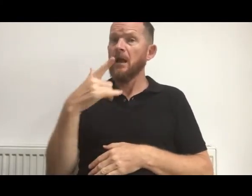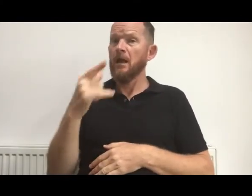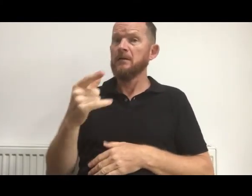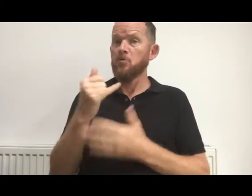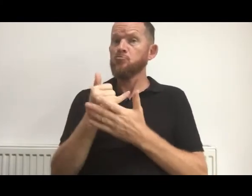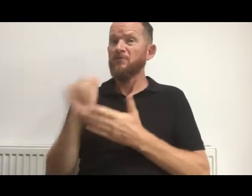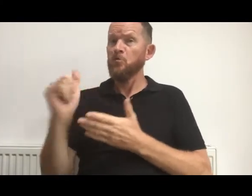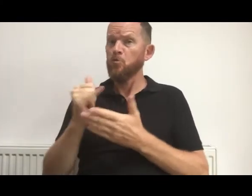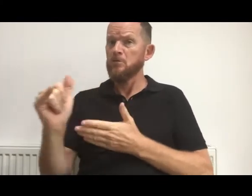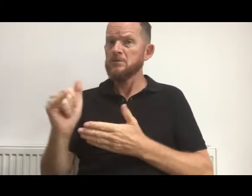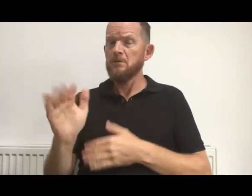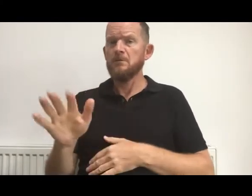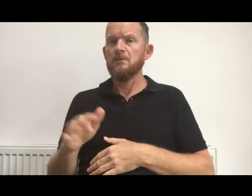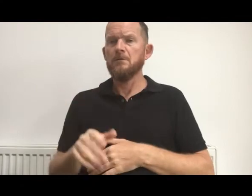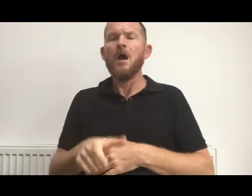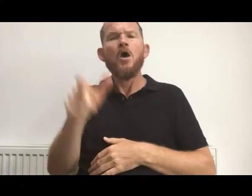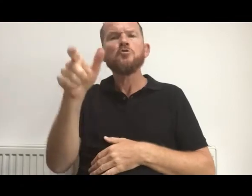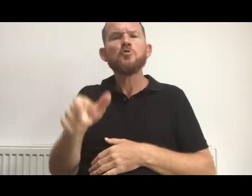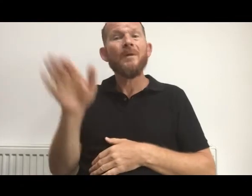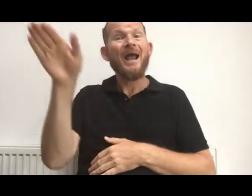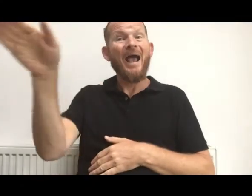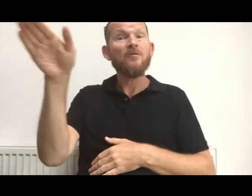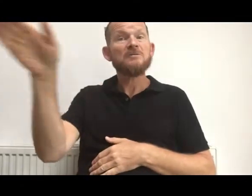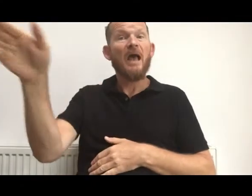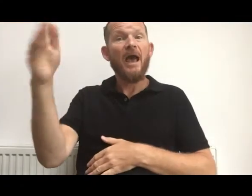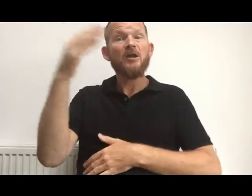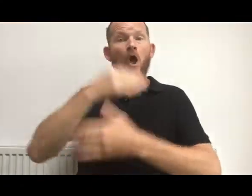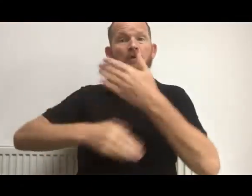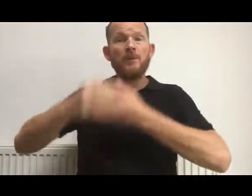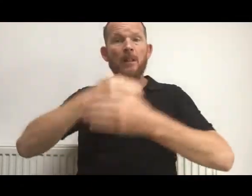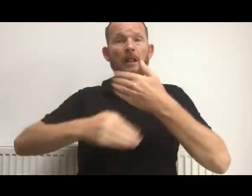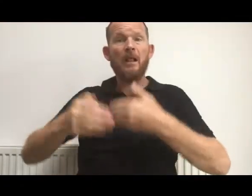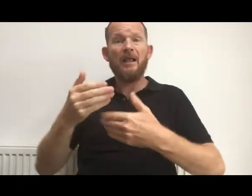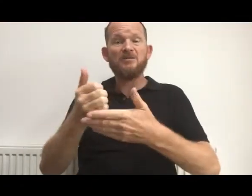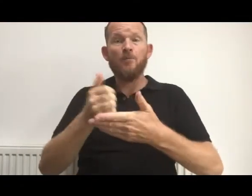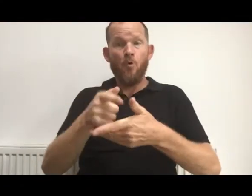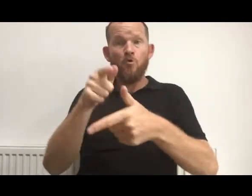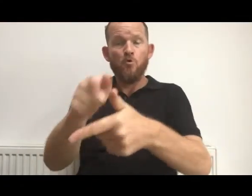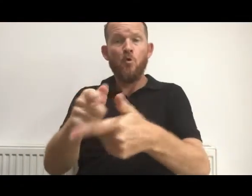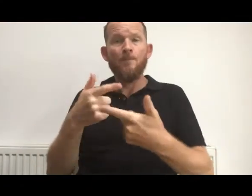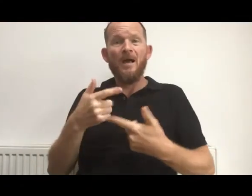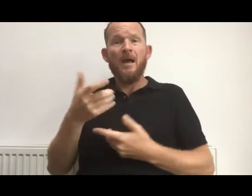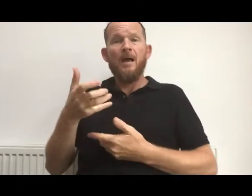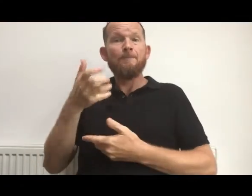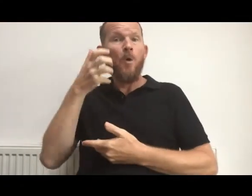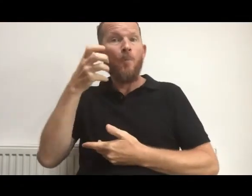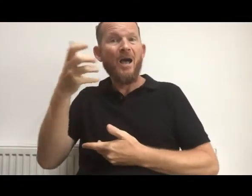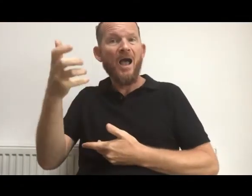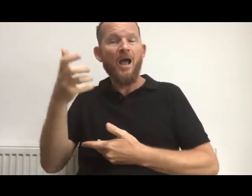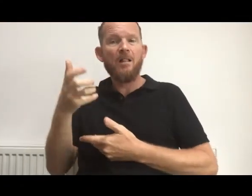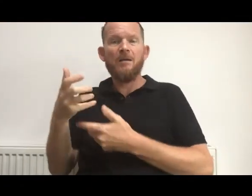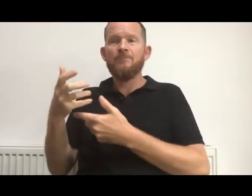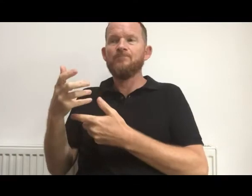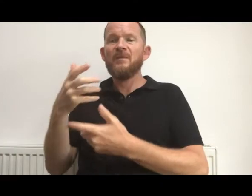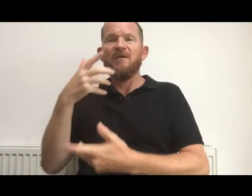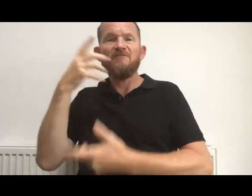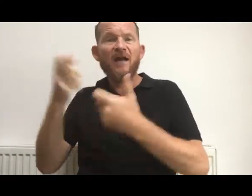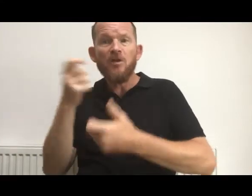Someone outside the hospital can support you by a mobile device. Find out where you are, who is in charge of your care and their